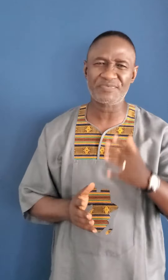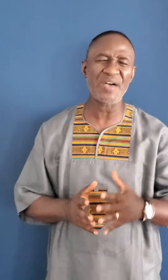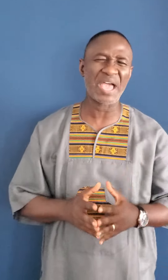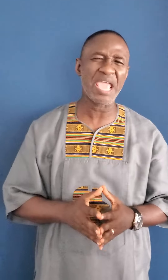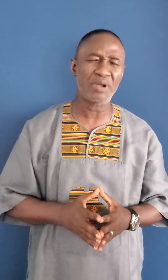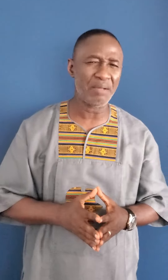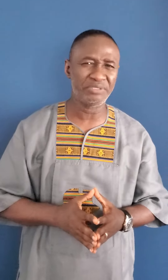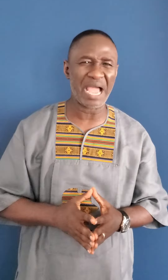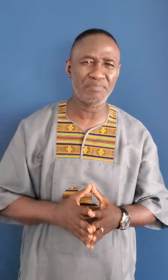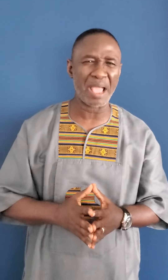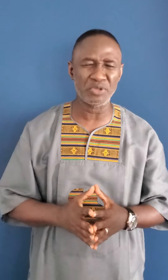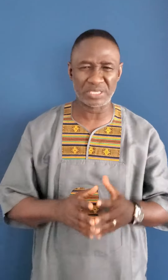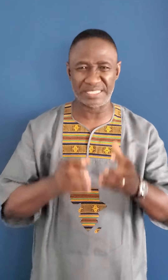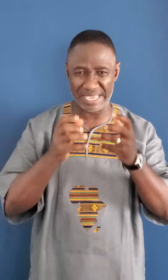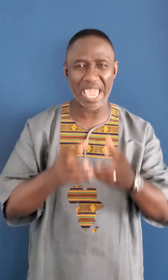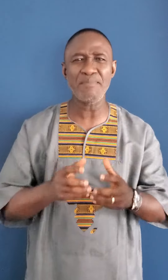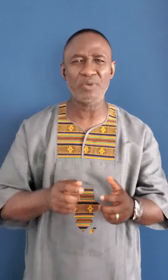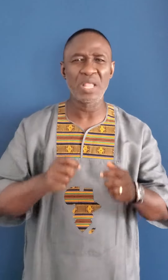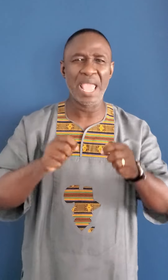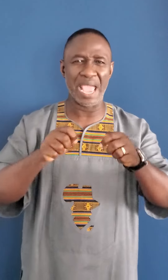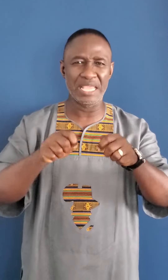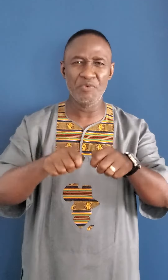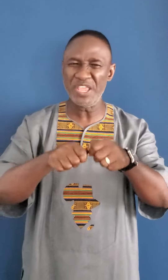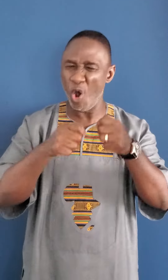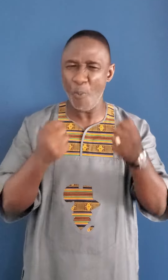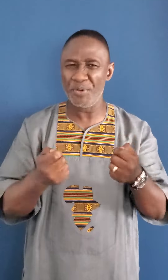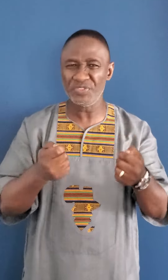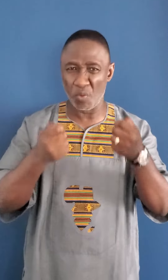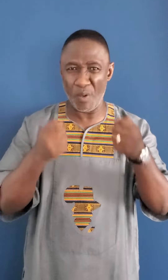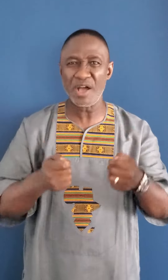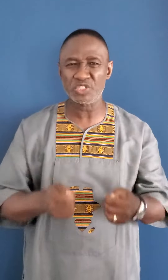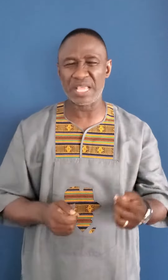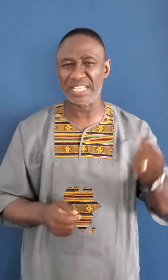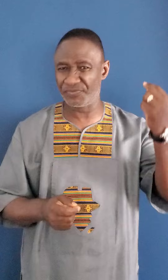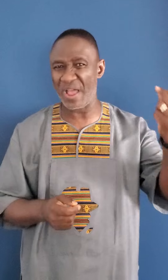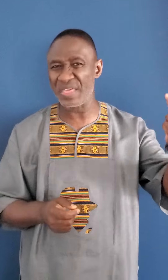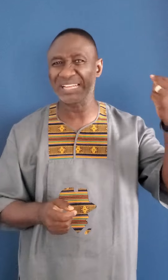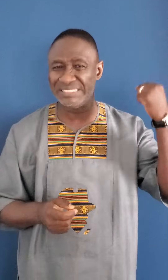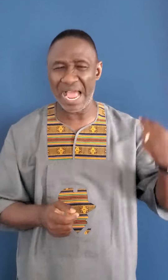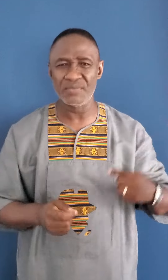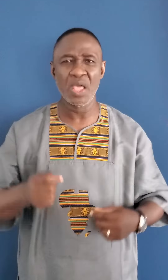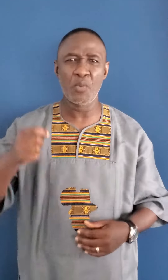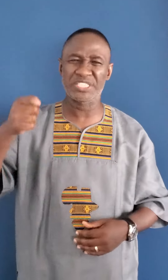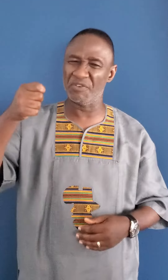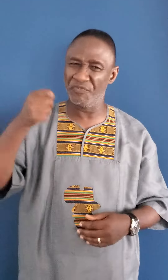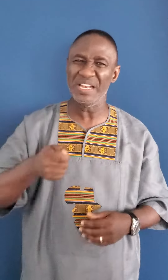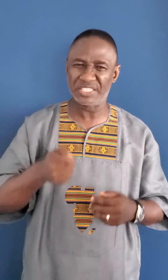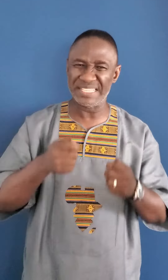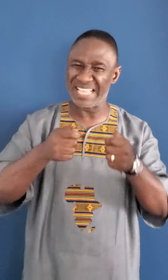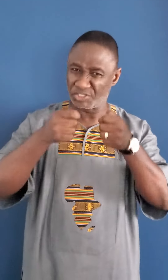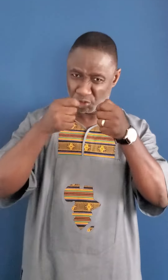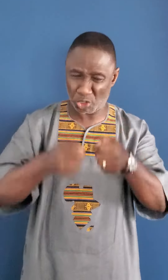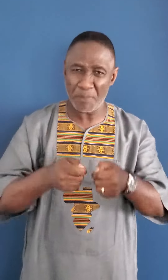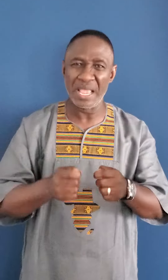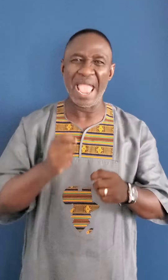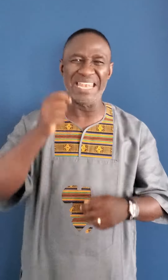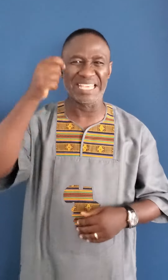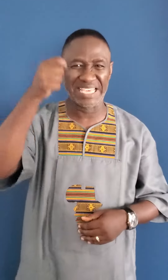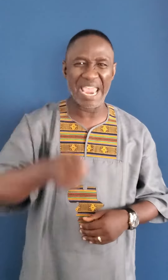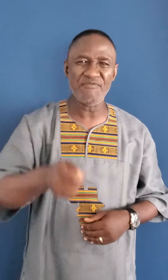father abraham died bible says he came out and he reopened the wells that his father had dug which the philistines had stopped and he gave